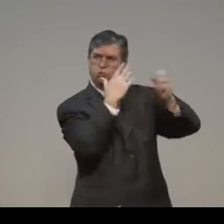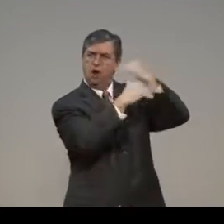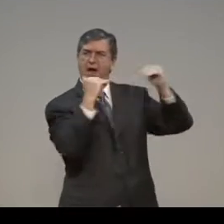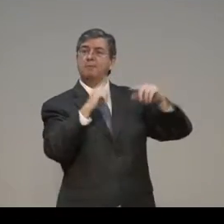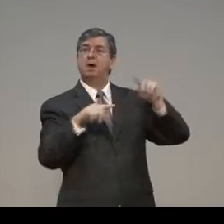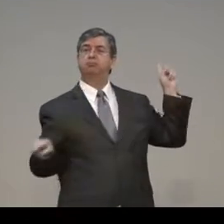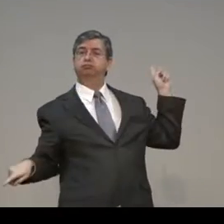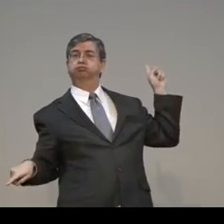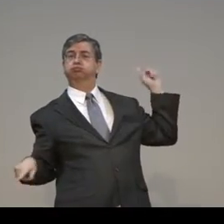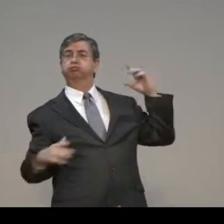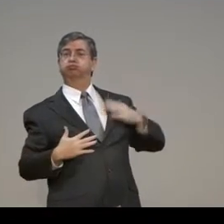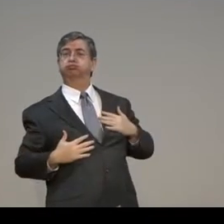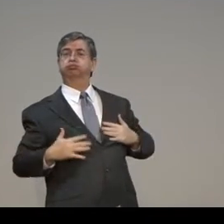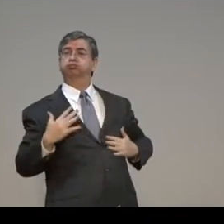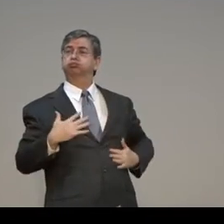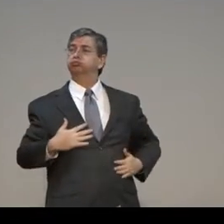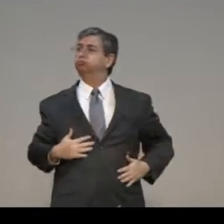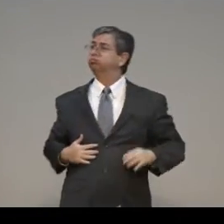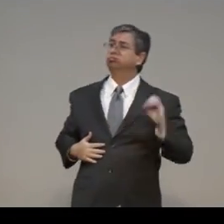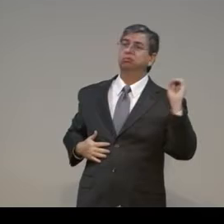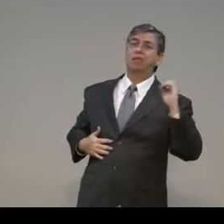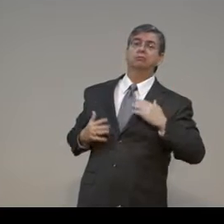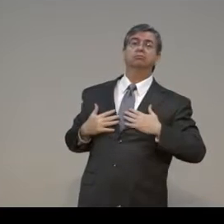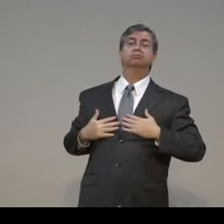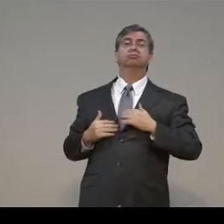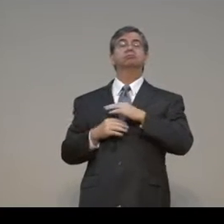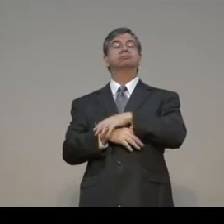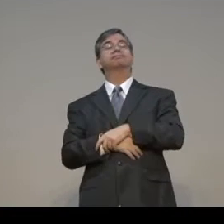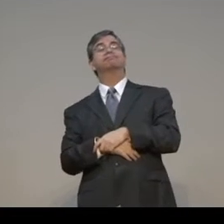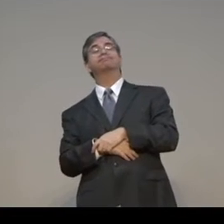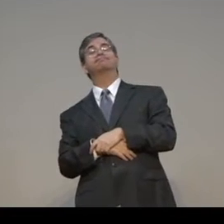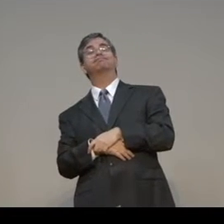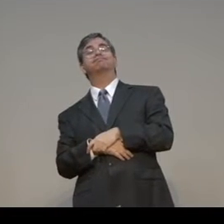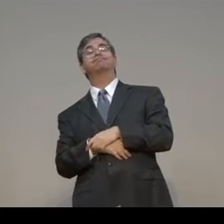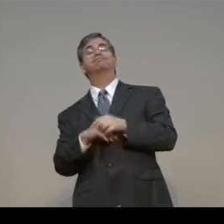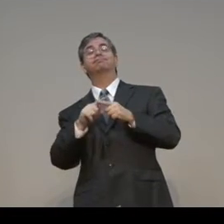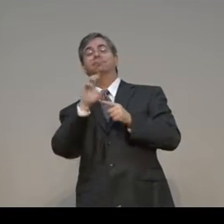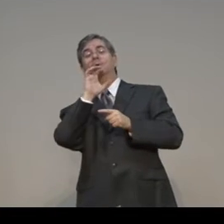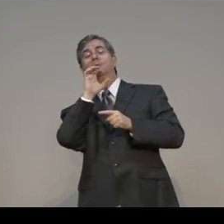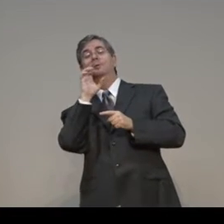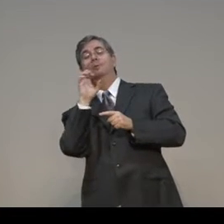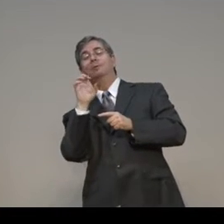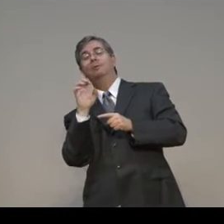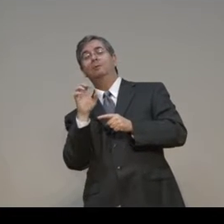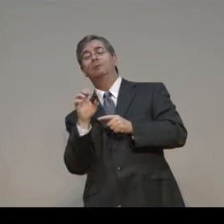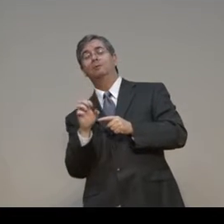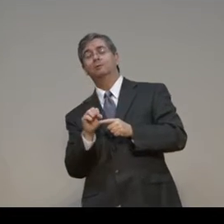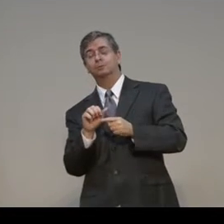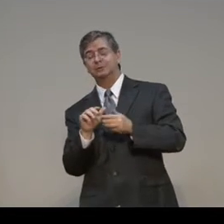Thanks. Now for those who just want to receive Christ as their